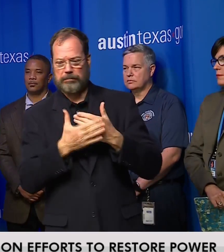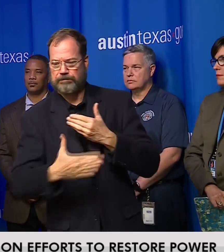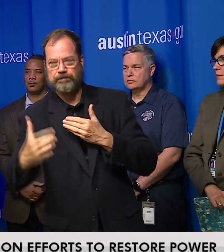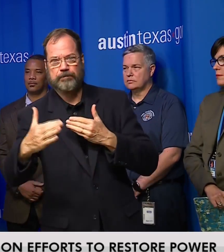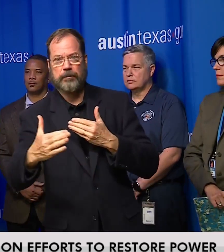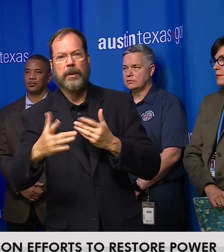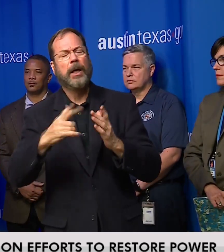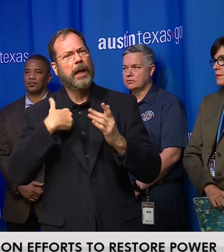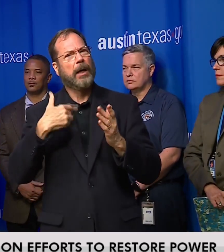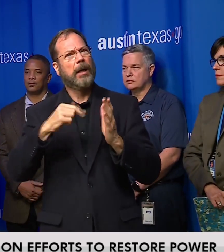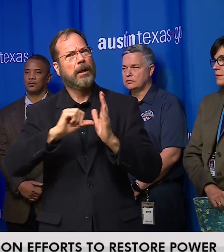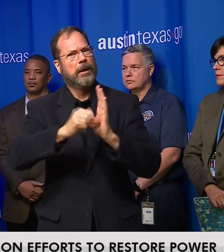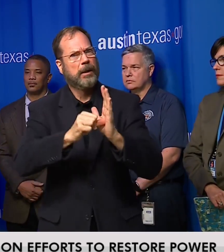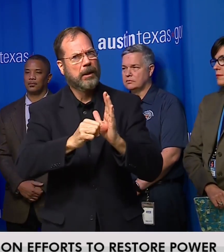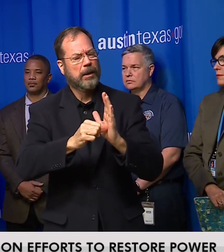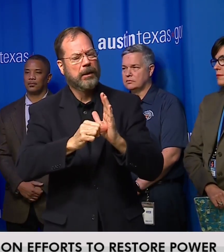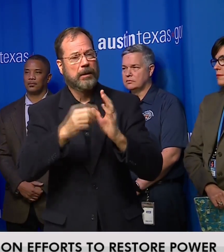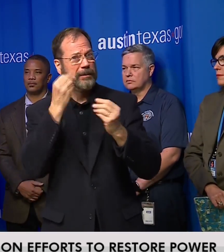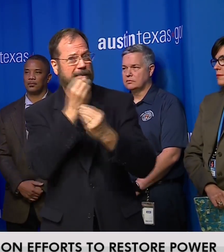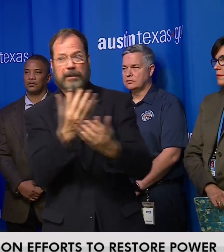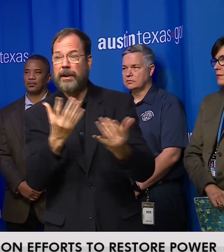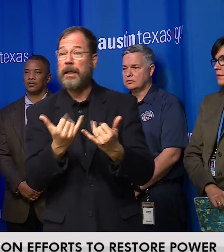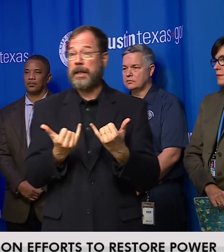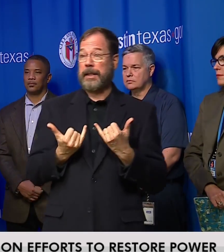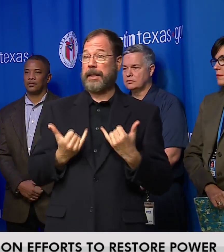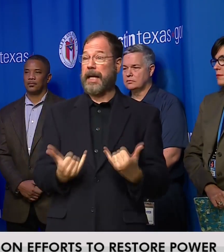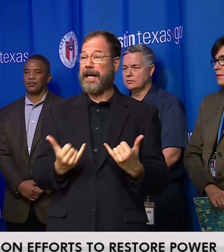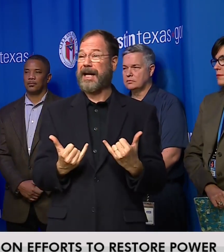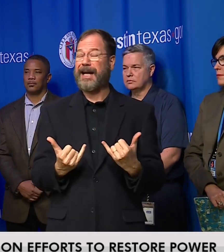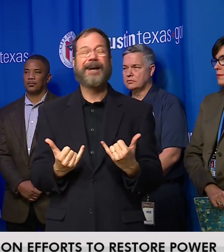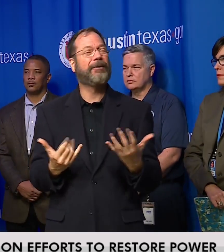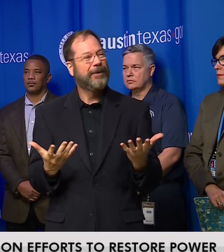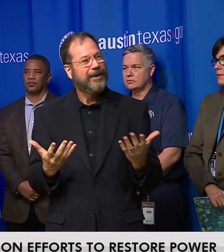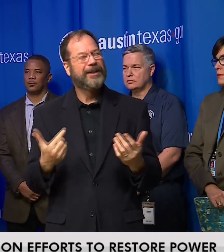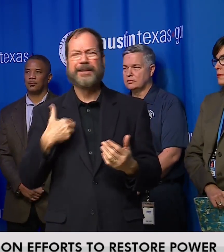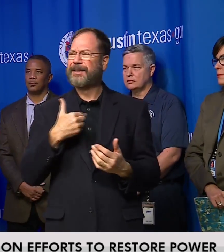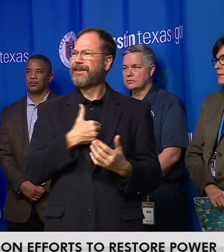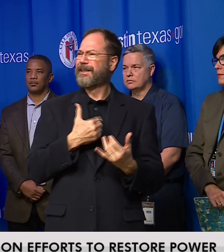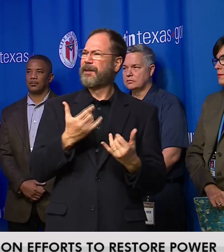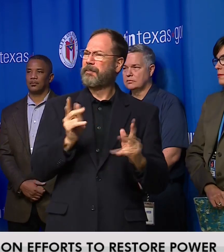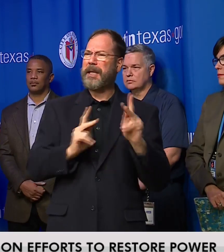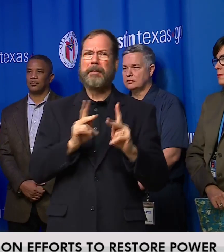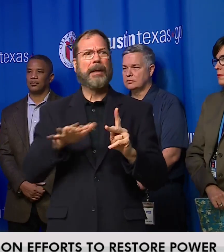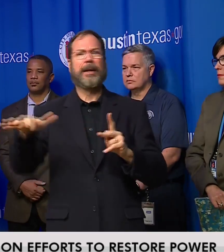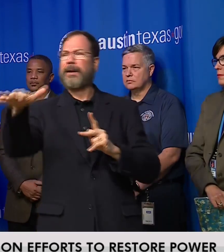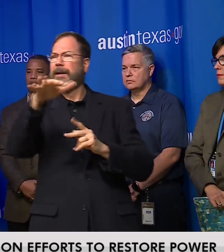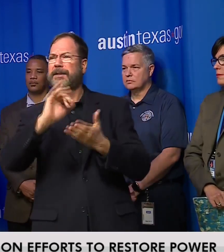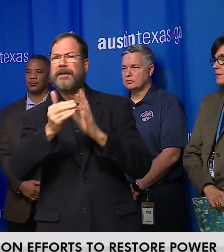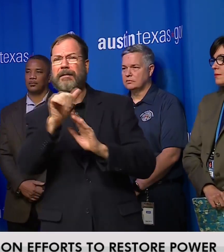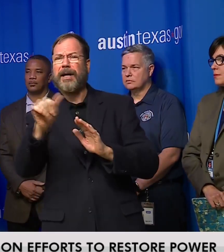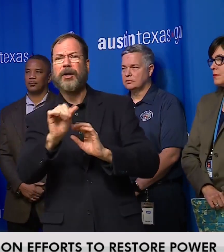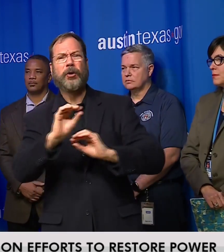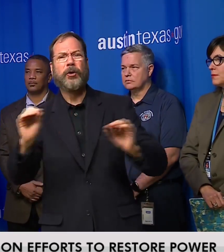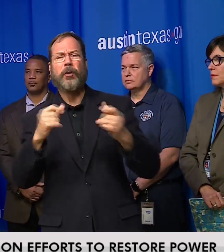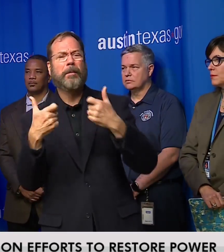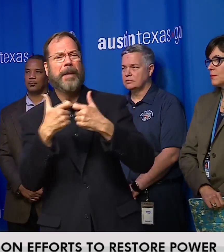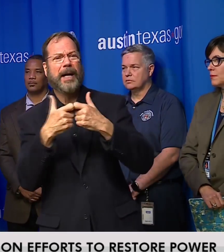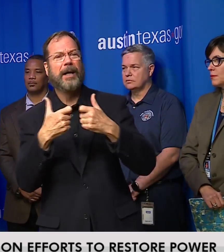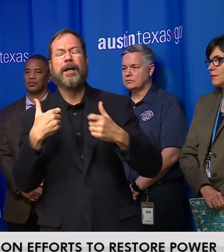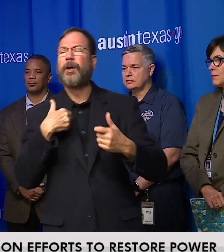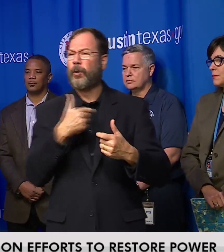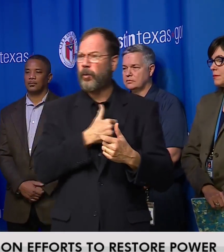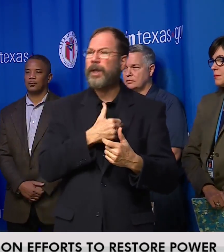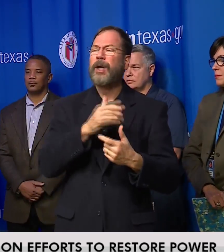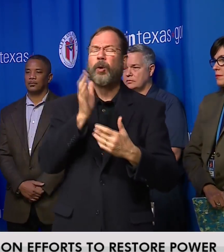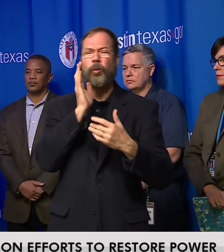But I want to emphasize that right now, we still have people who have no power. We'll do post-mortems and